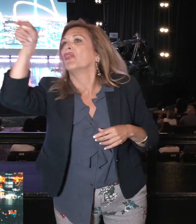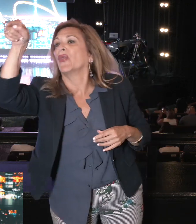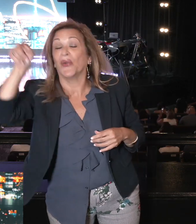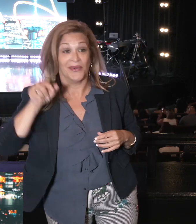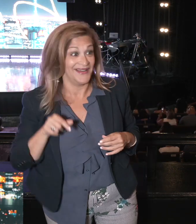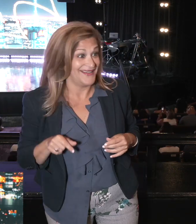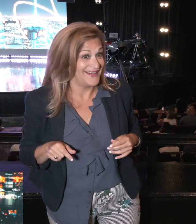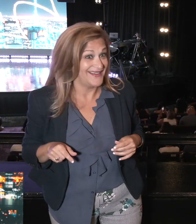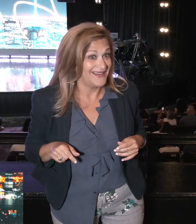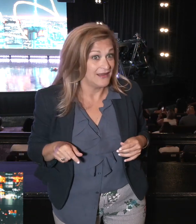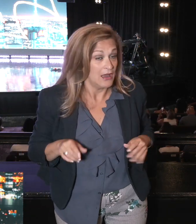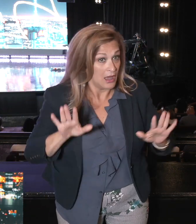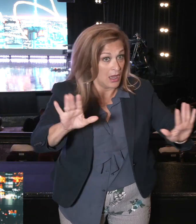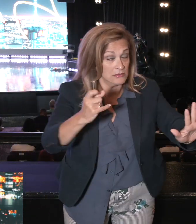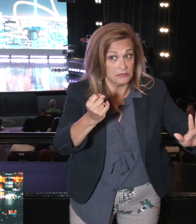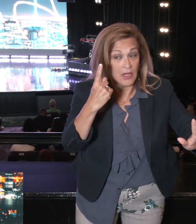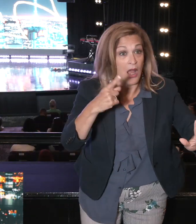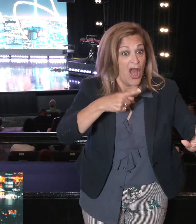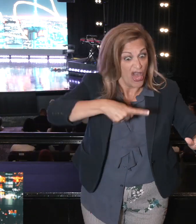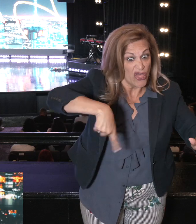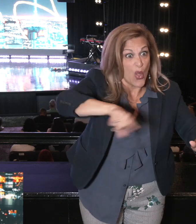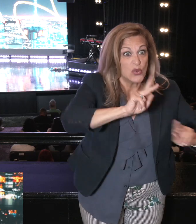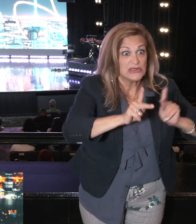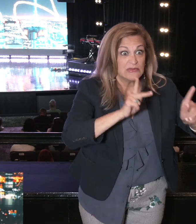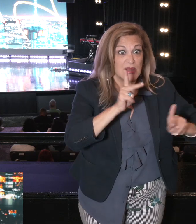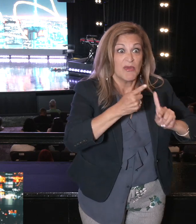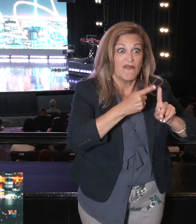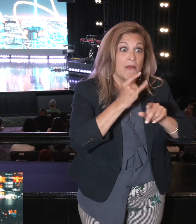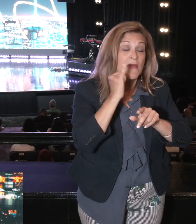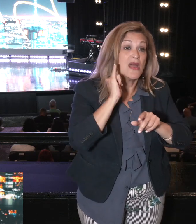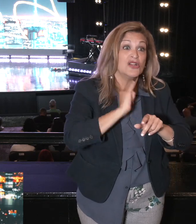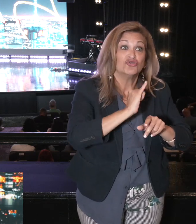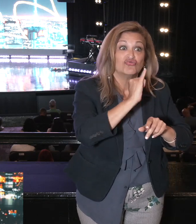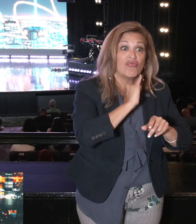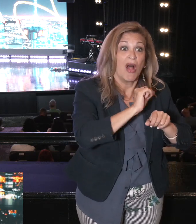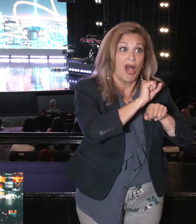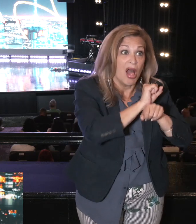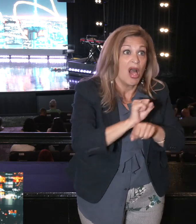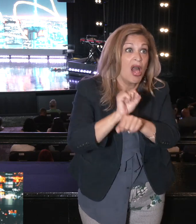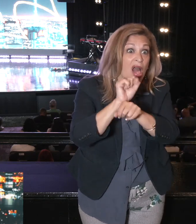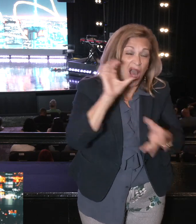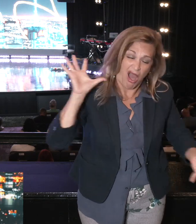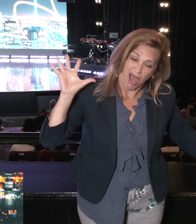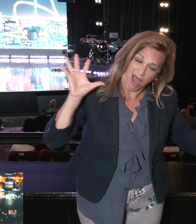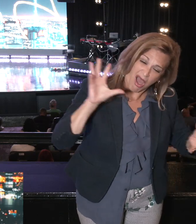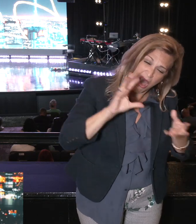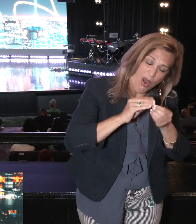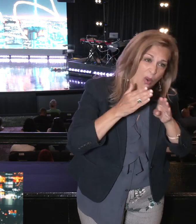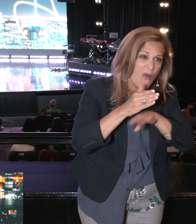this. They were delivered after 430 years of slavery by the Egyptians.